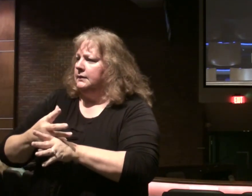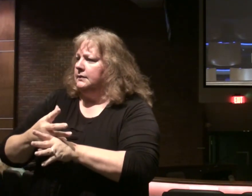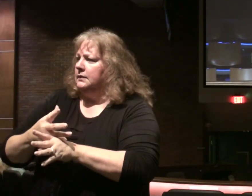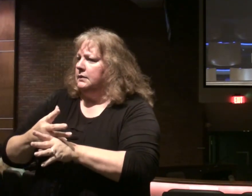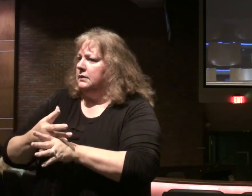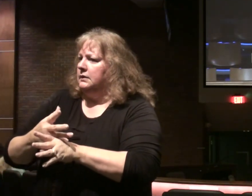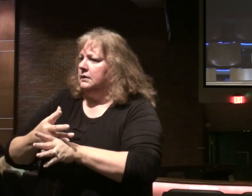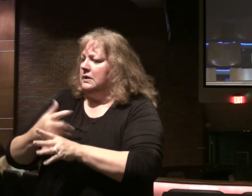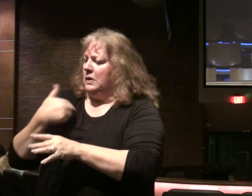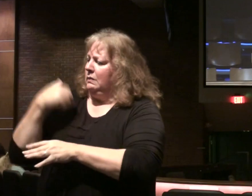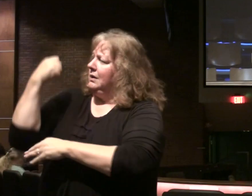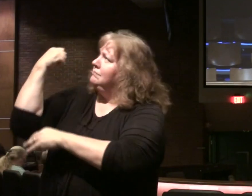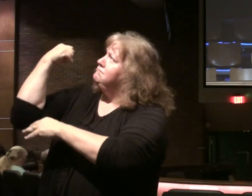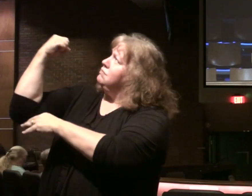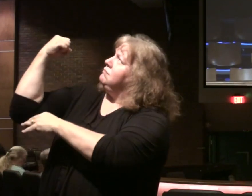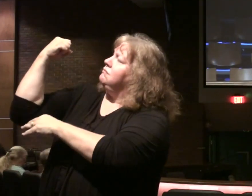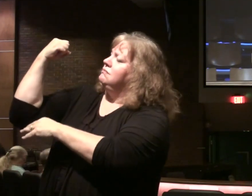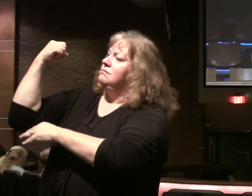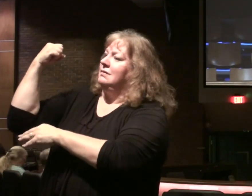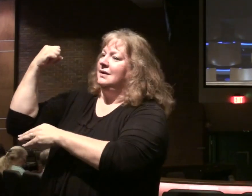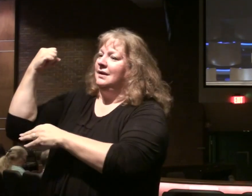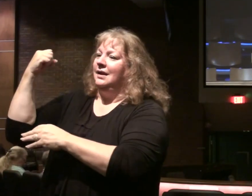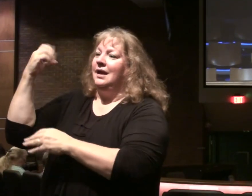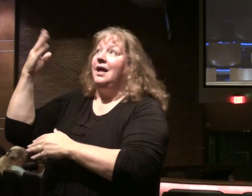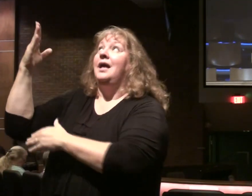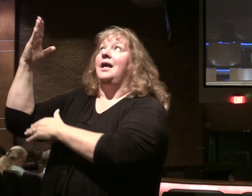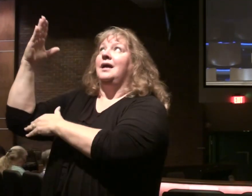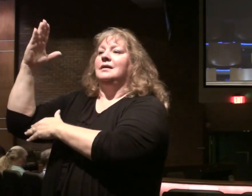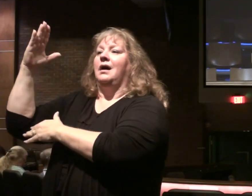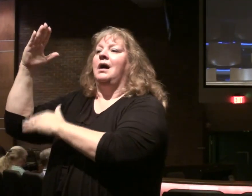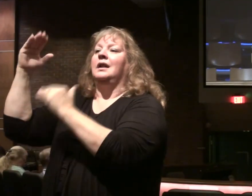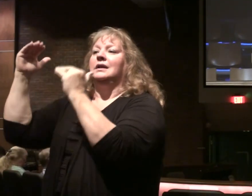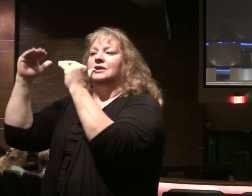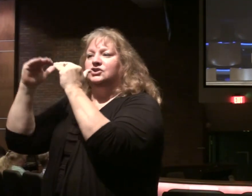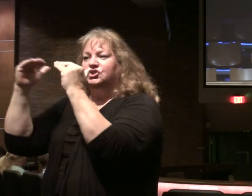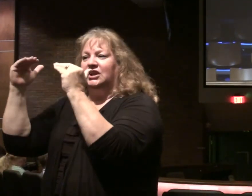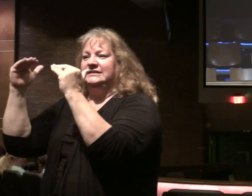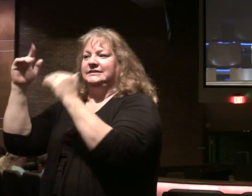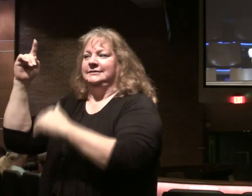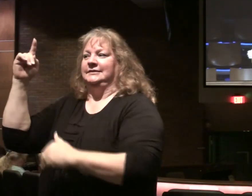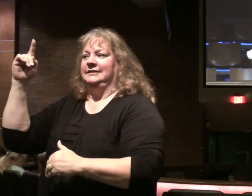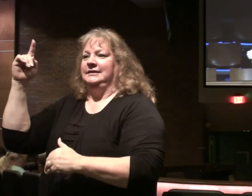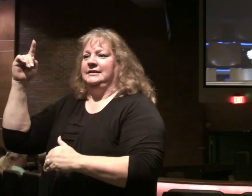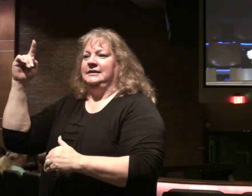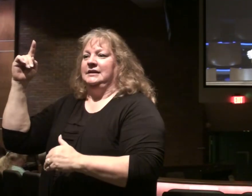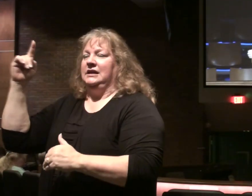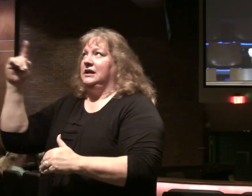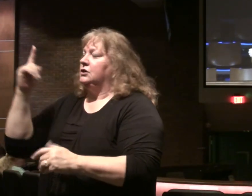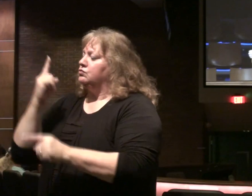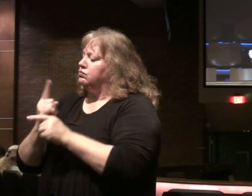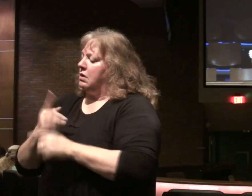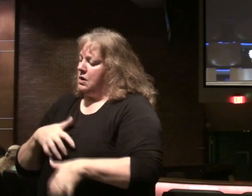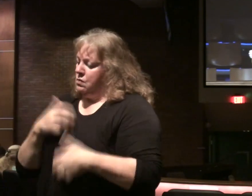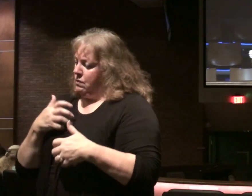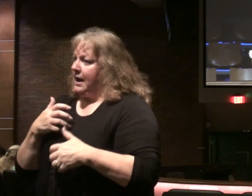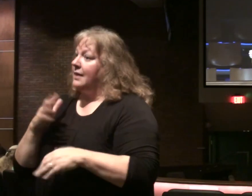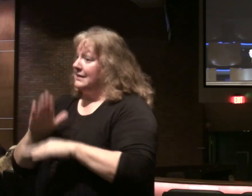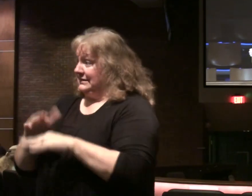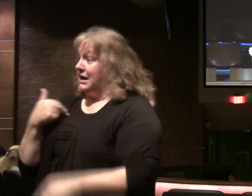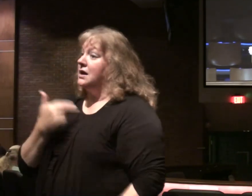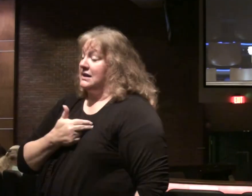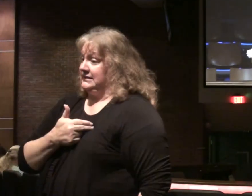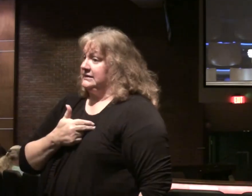We have rebelled against God in our sinful state, and God's just, fiery wrath is on us,